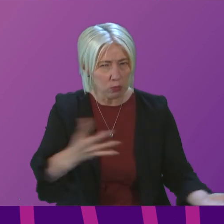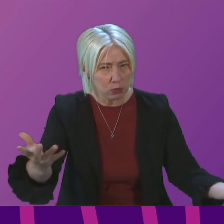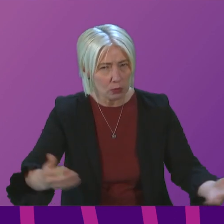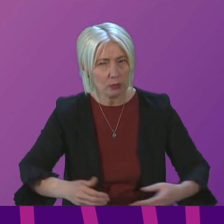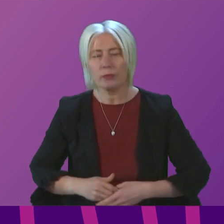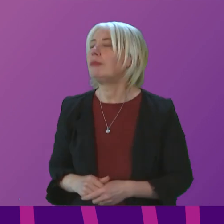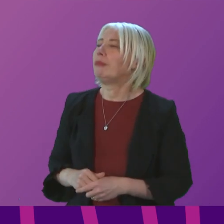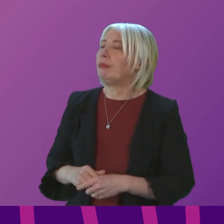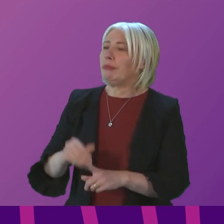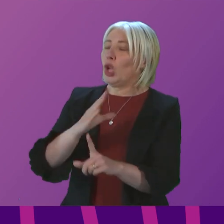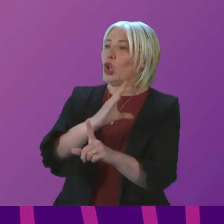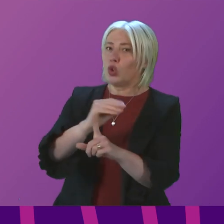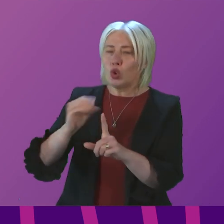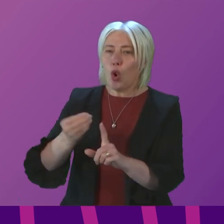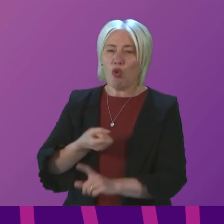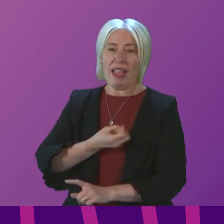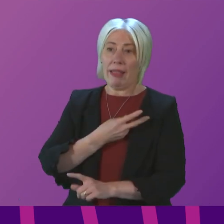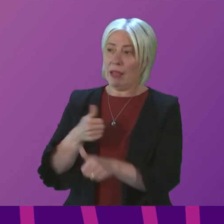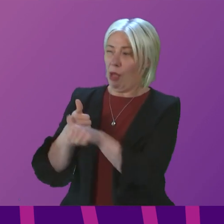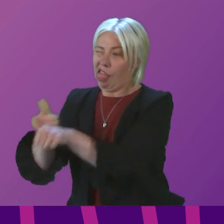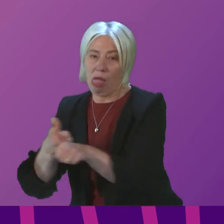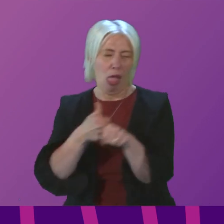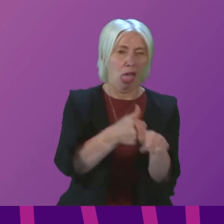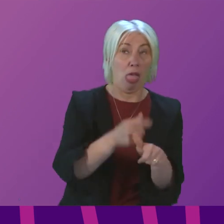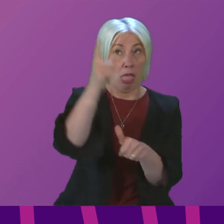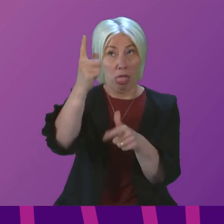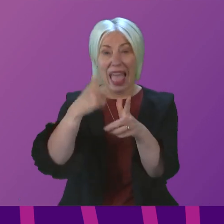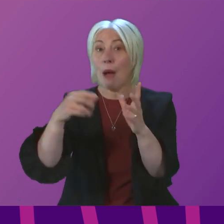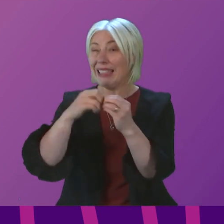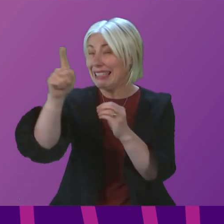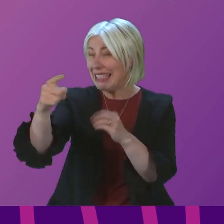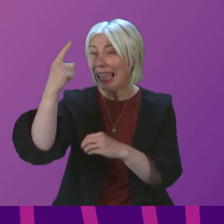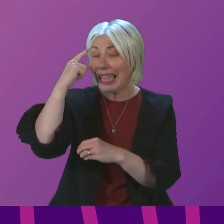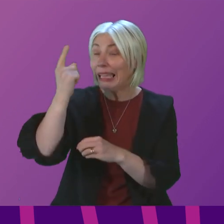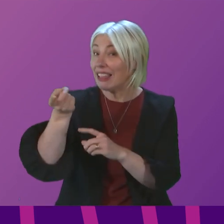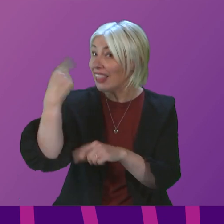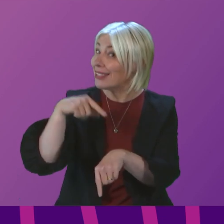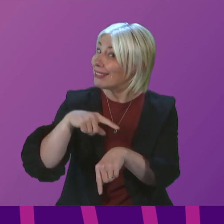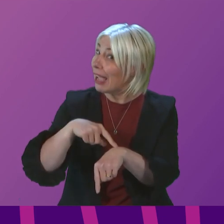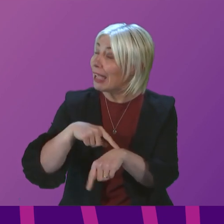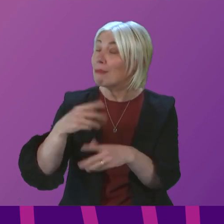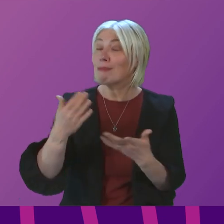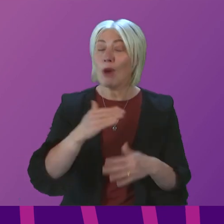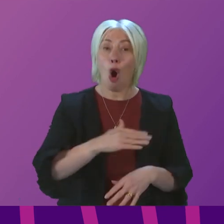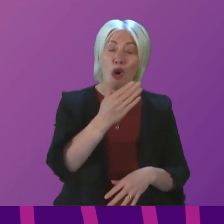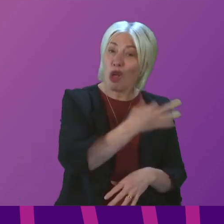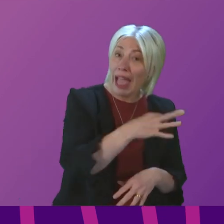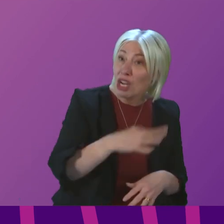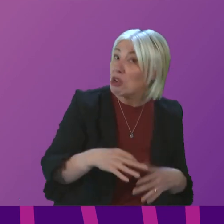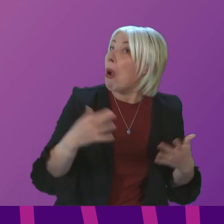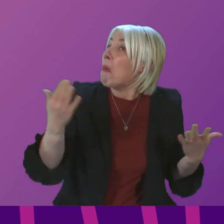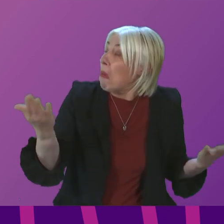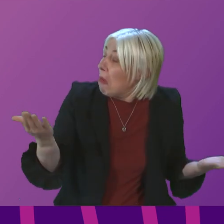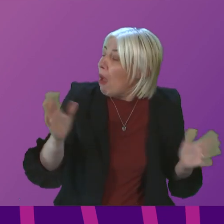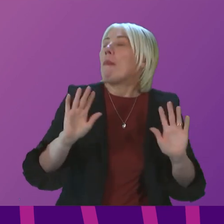Tory and Labour propping each other up in Aberdeen the last time I looked, or North Lanarkshire, for example. But